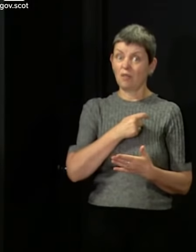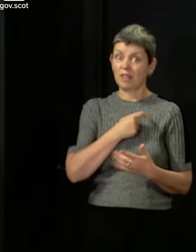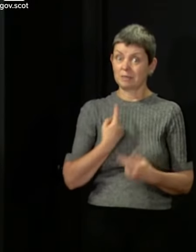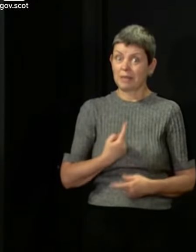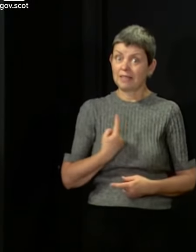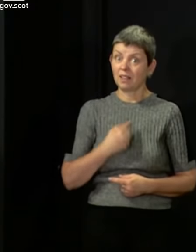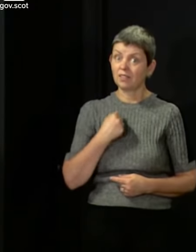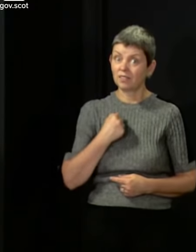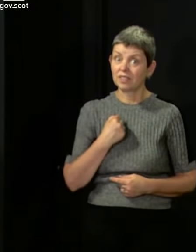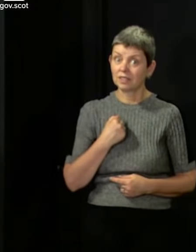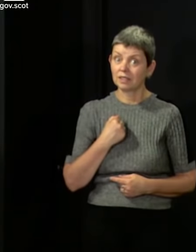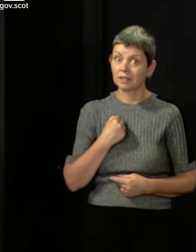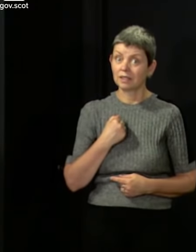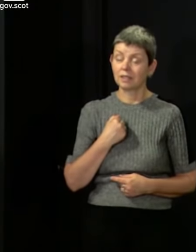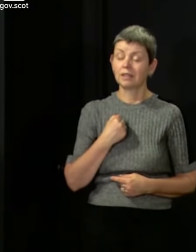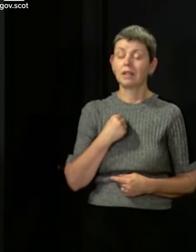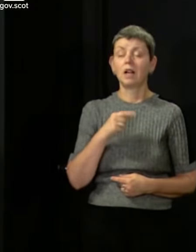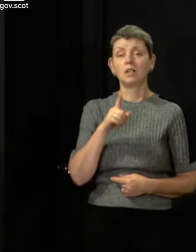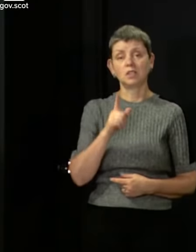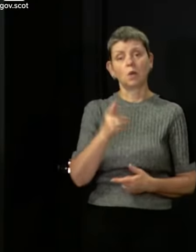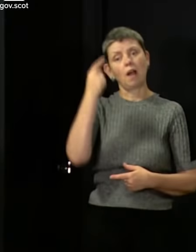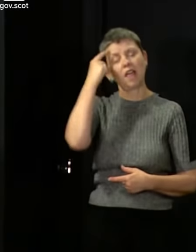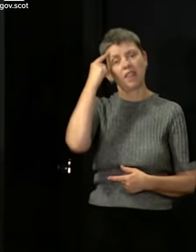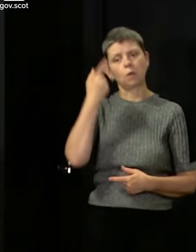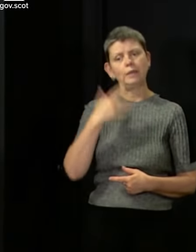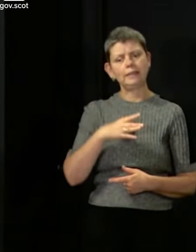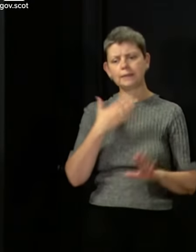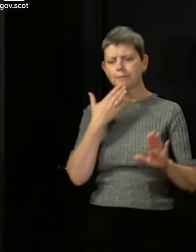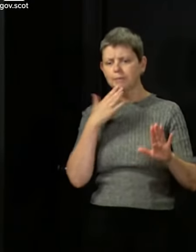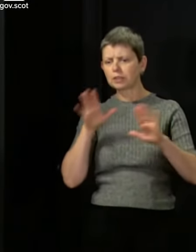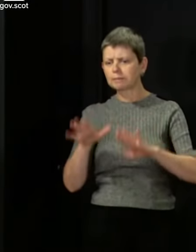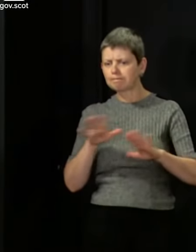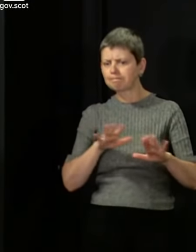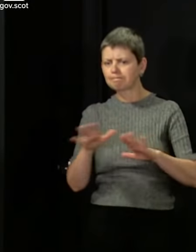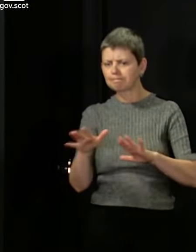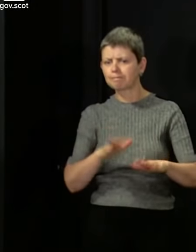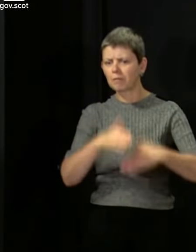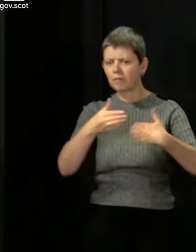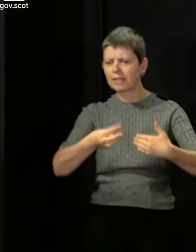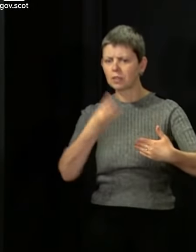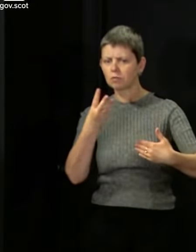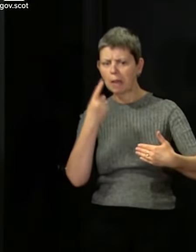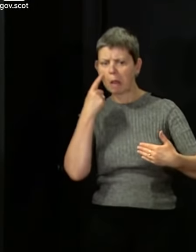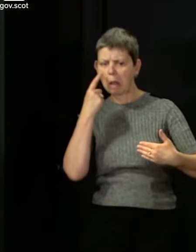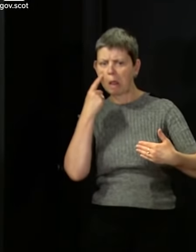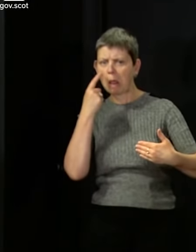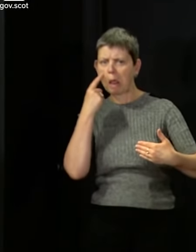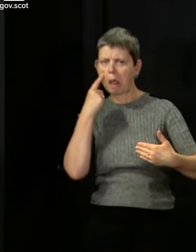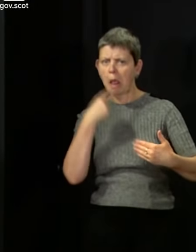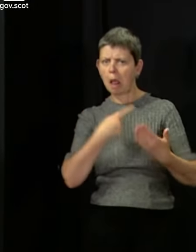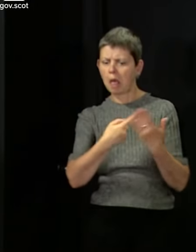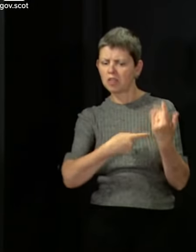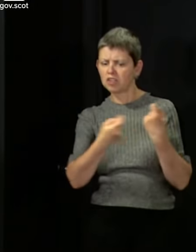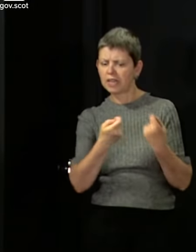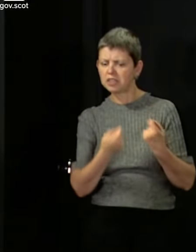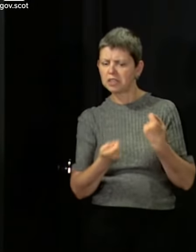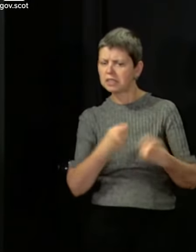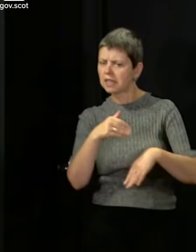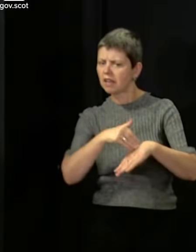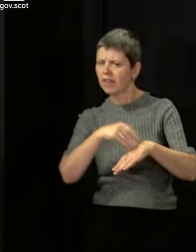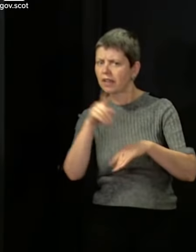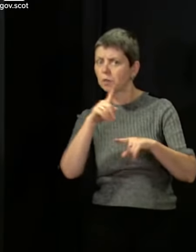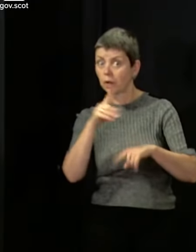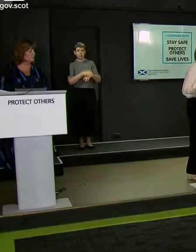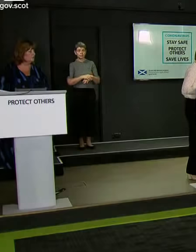So let's live with this for a period, see how it goes, and get used to doing all these other things that will be required to keep this thing